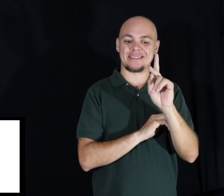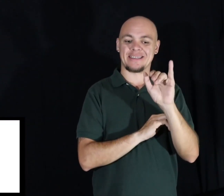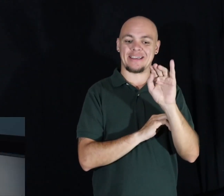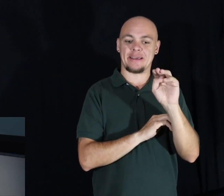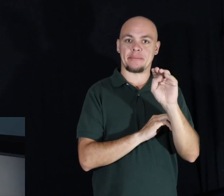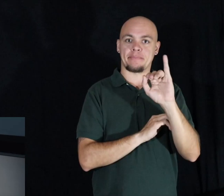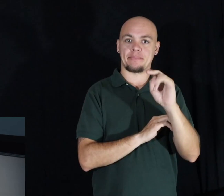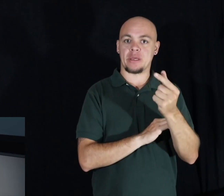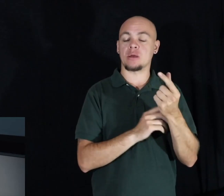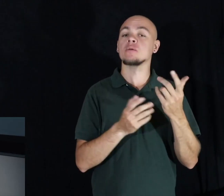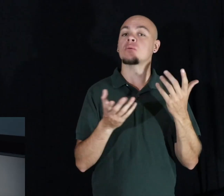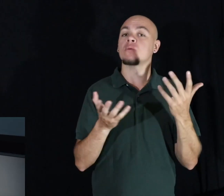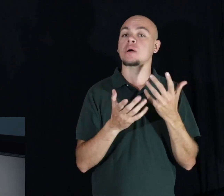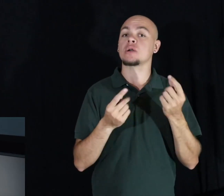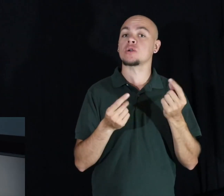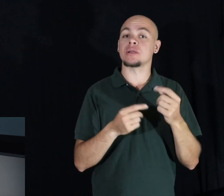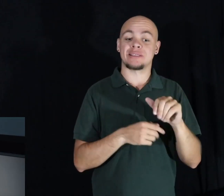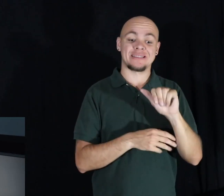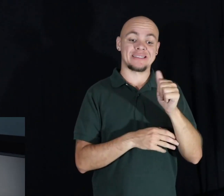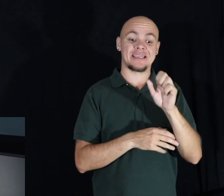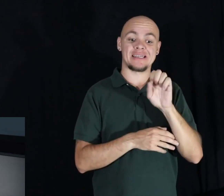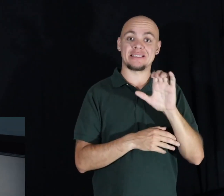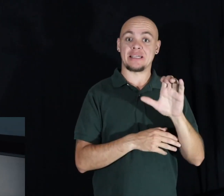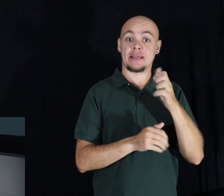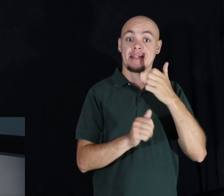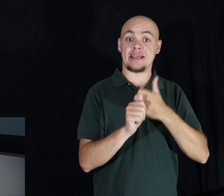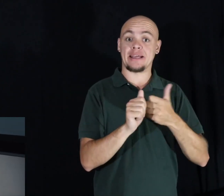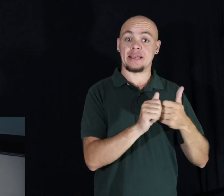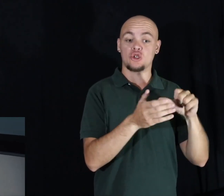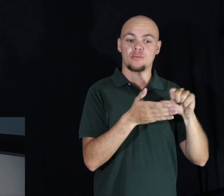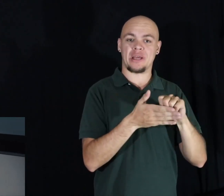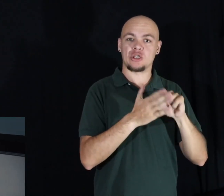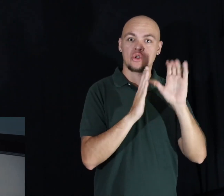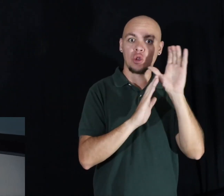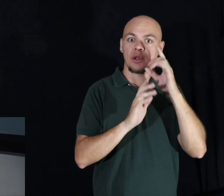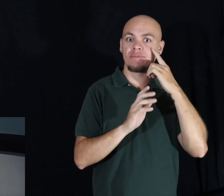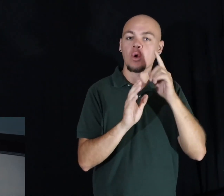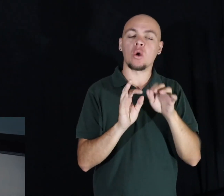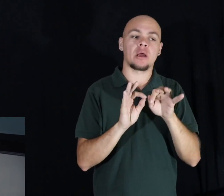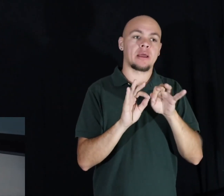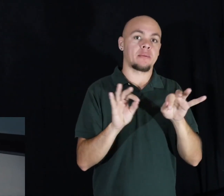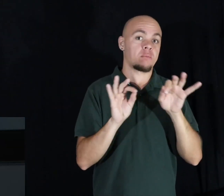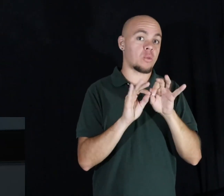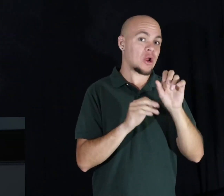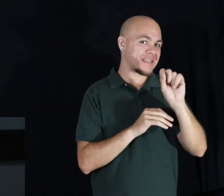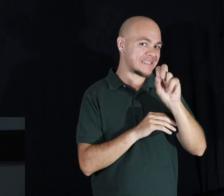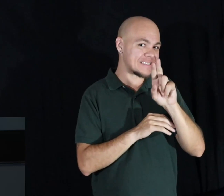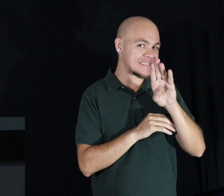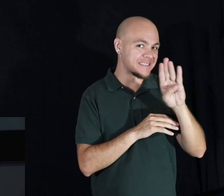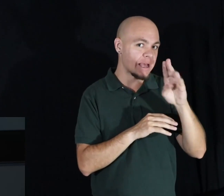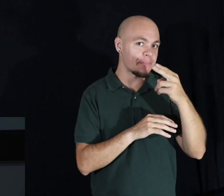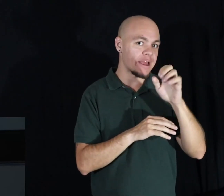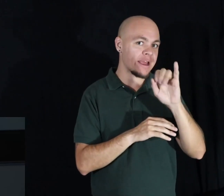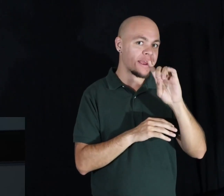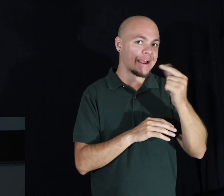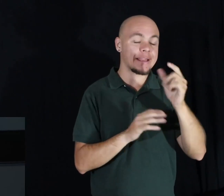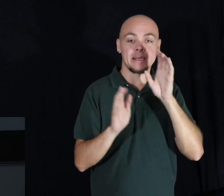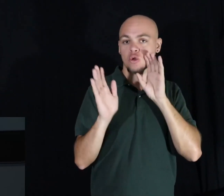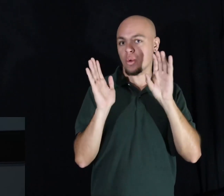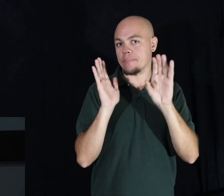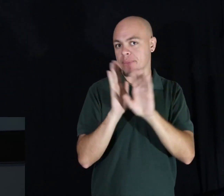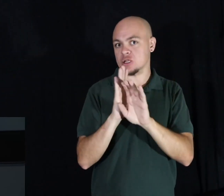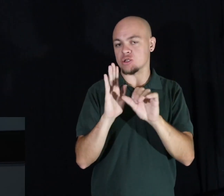skimming, want to take 10 seconds per page, simply looking for key subheadings, diagrams that stick out to you.